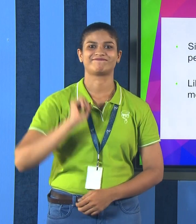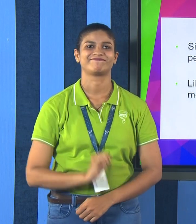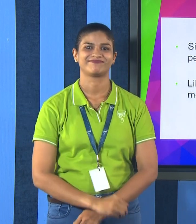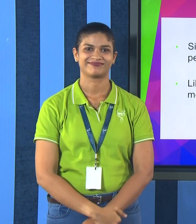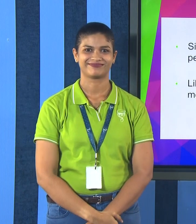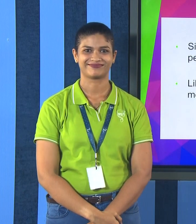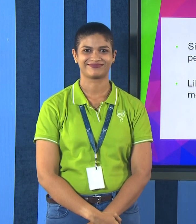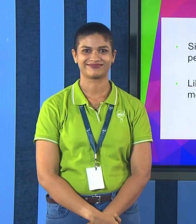words.